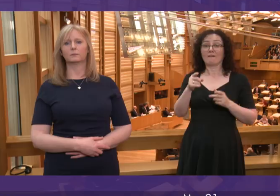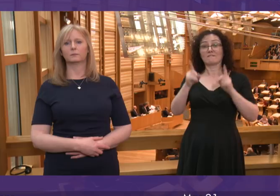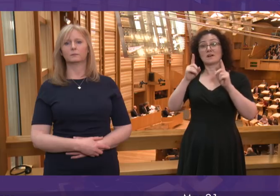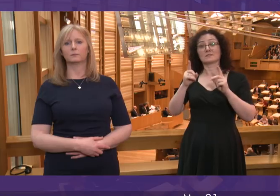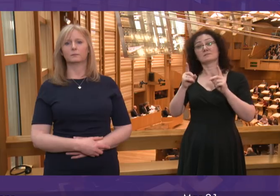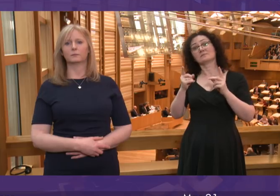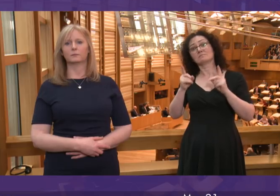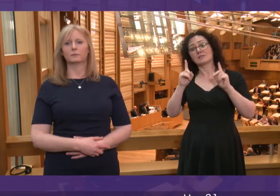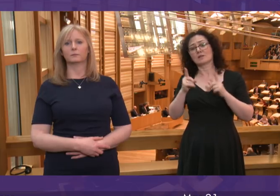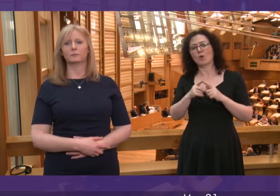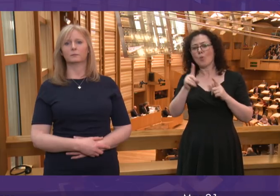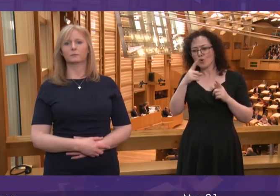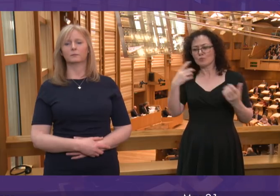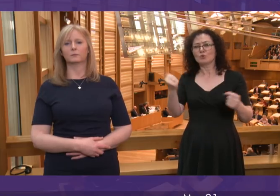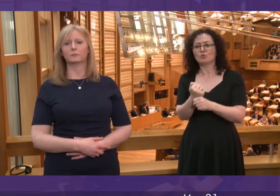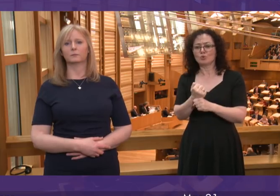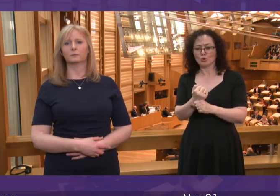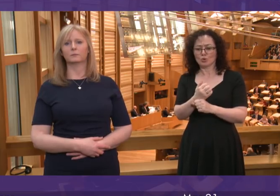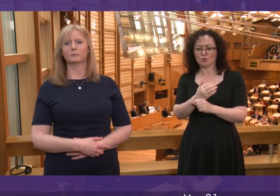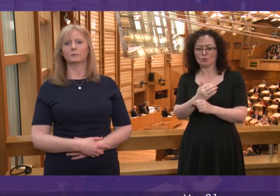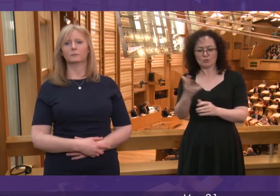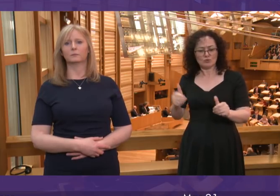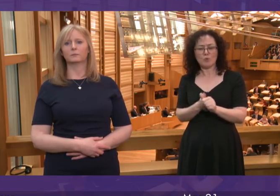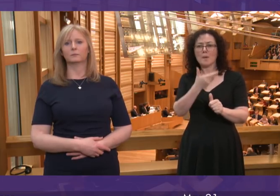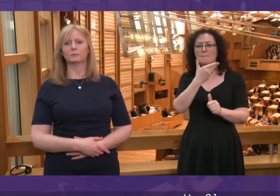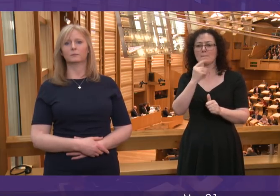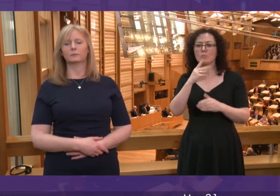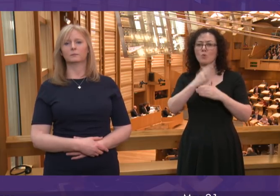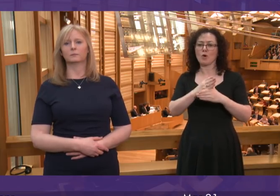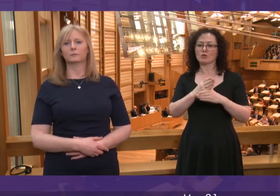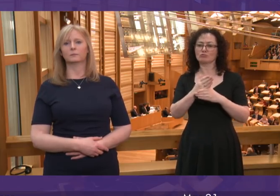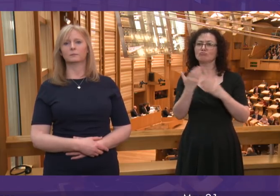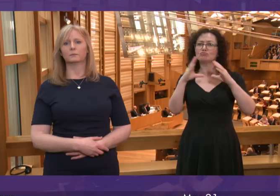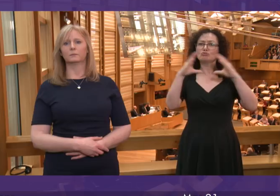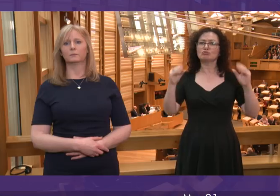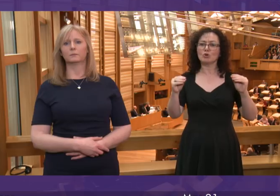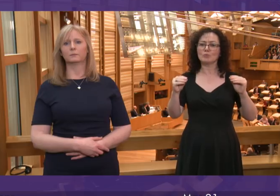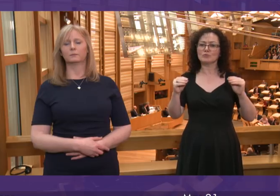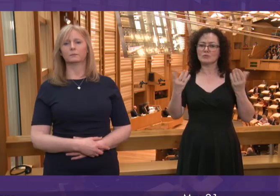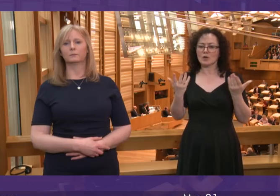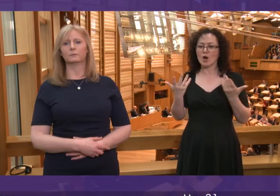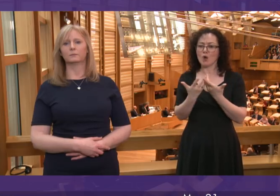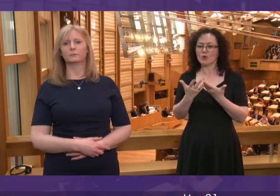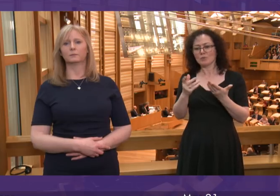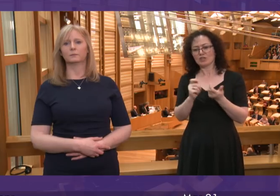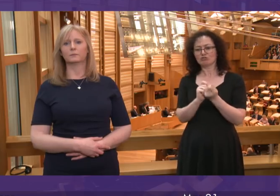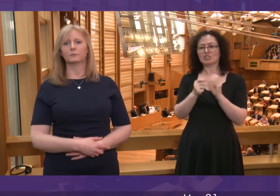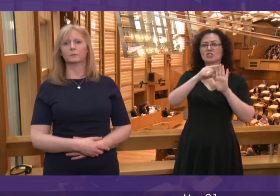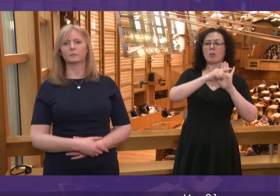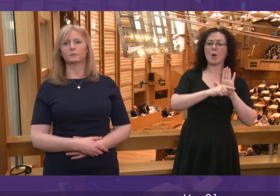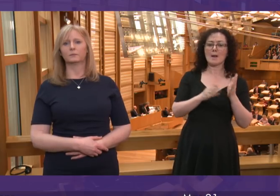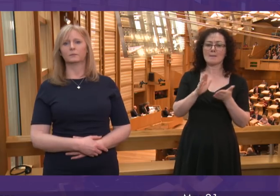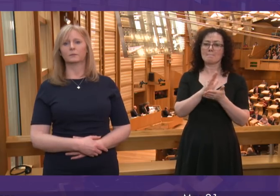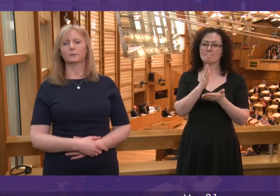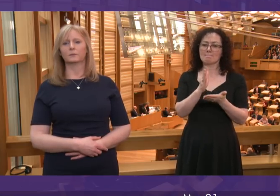to be done to tackle this growing problem? And will her Government work with me to look at what changes in the law may be needed to do so? Because everyone